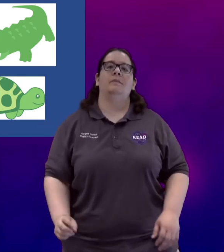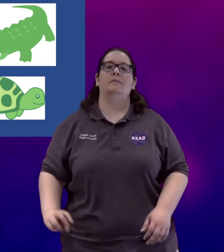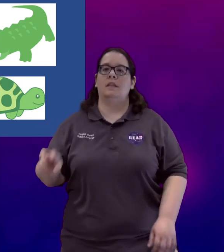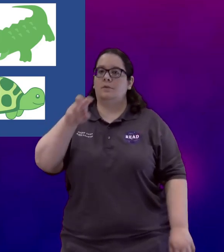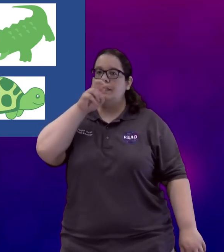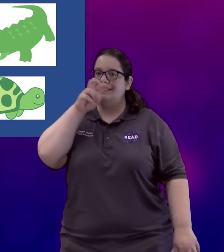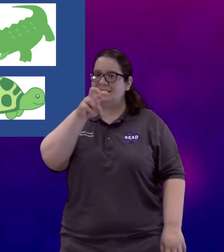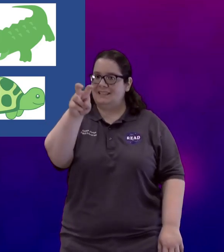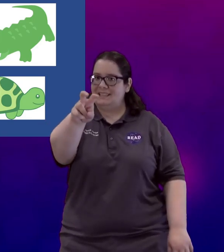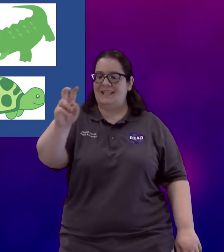Either way, snake.